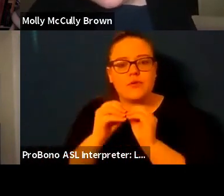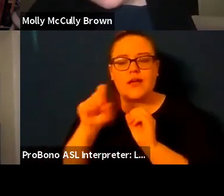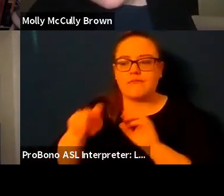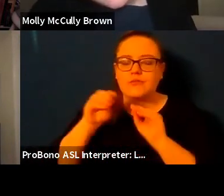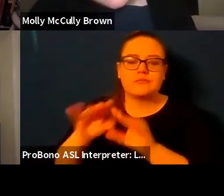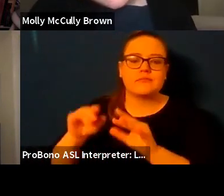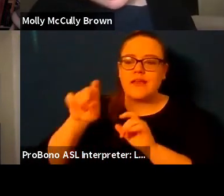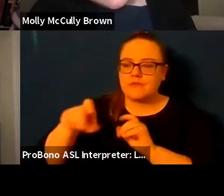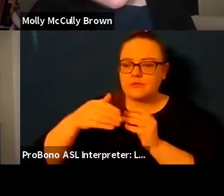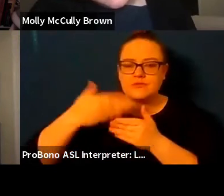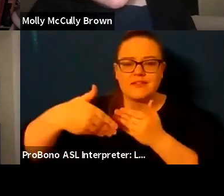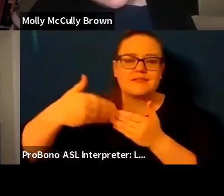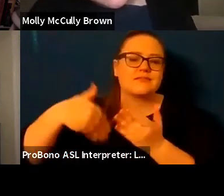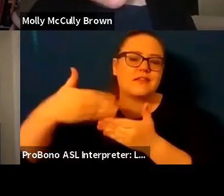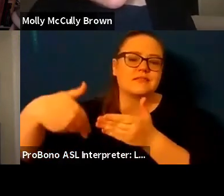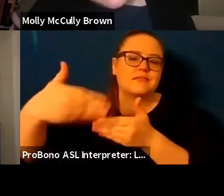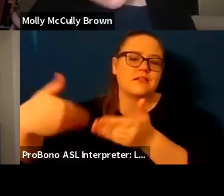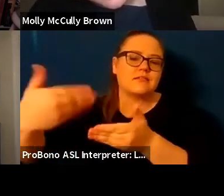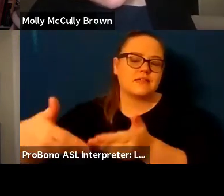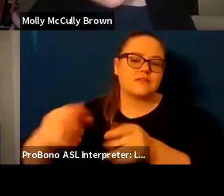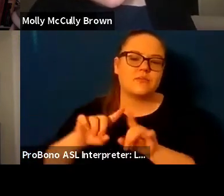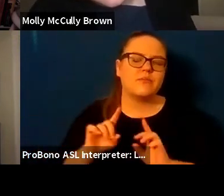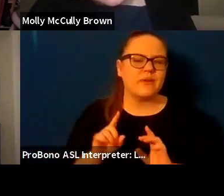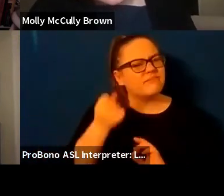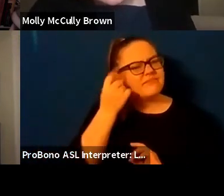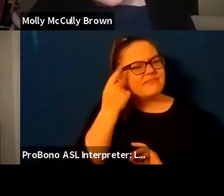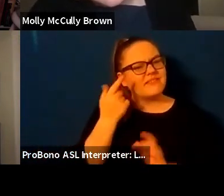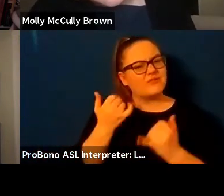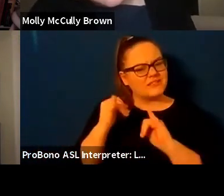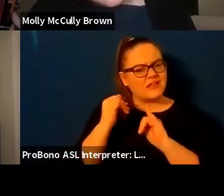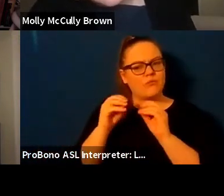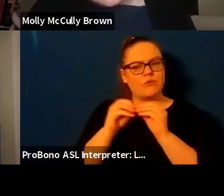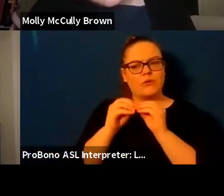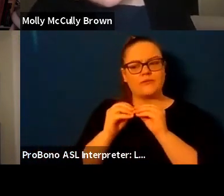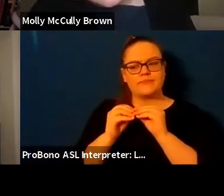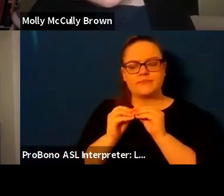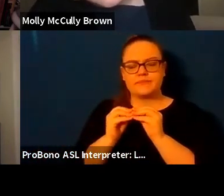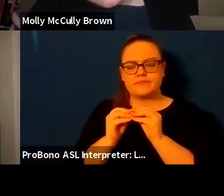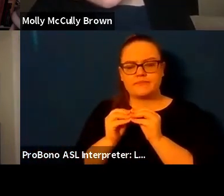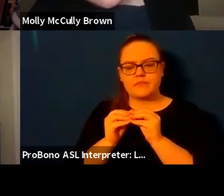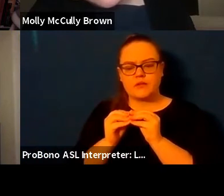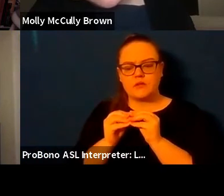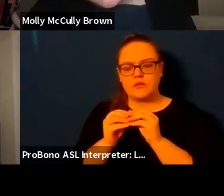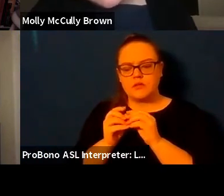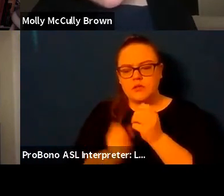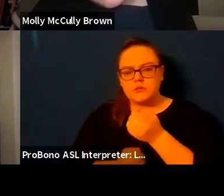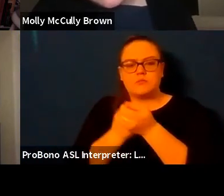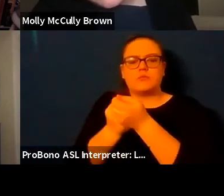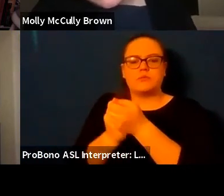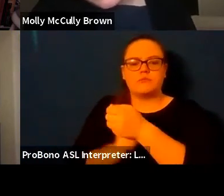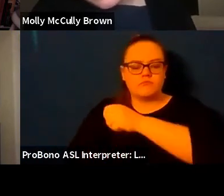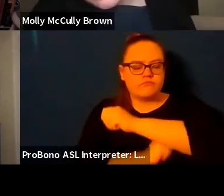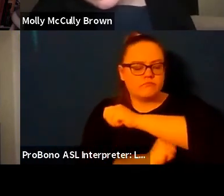enough credit to the other slow processes that are actually also writing